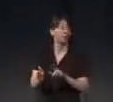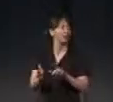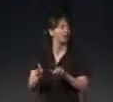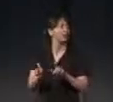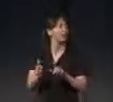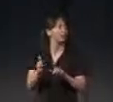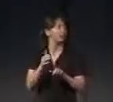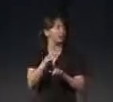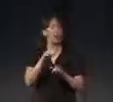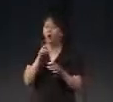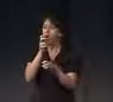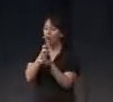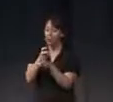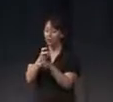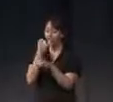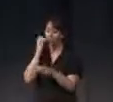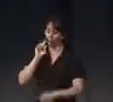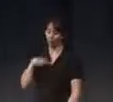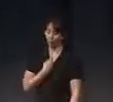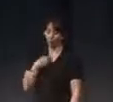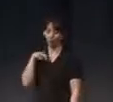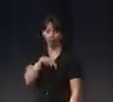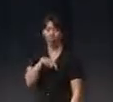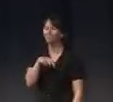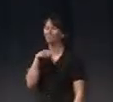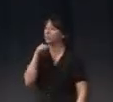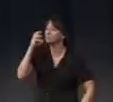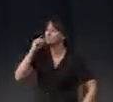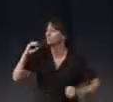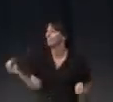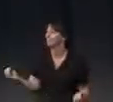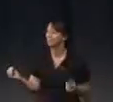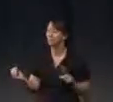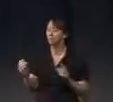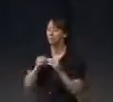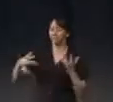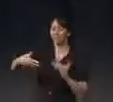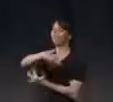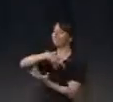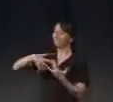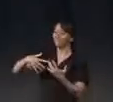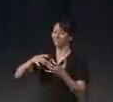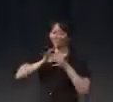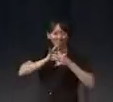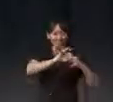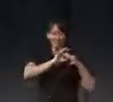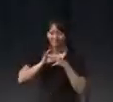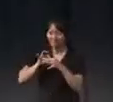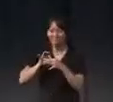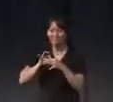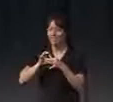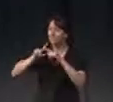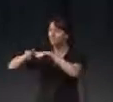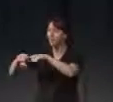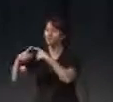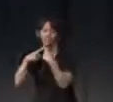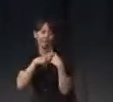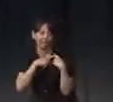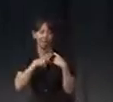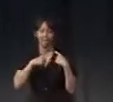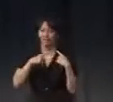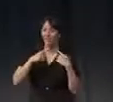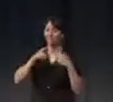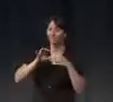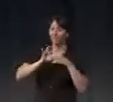very, very hard to experience alone. This mean this state of codependency or kind of relationship